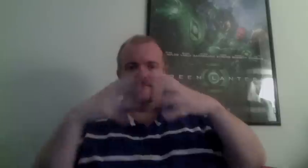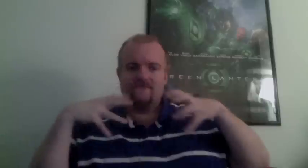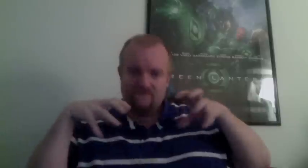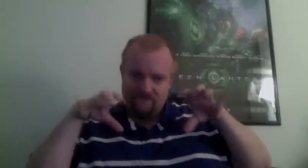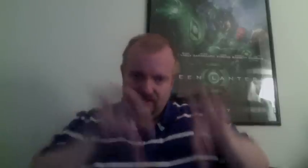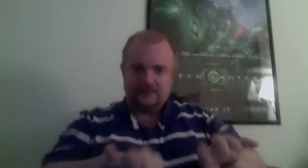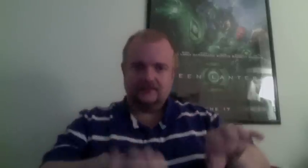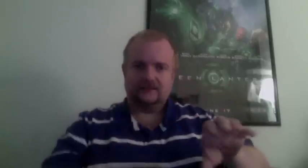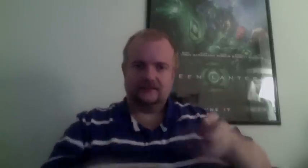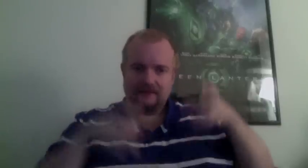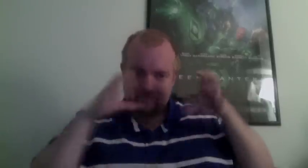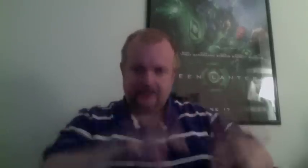Superwoman.